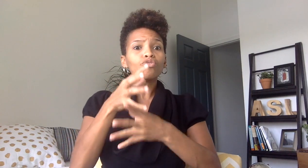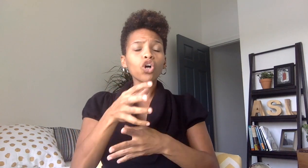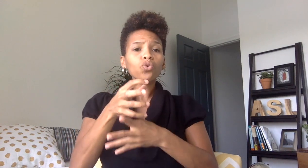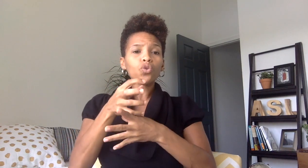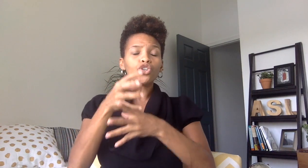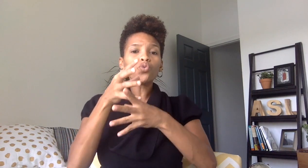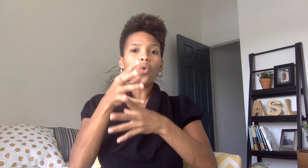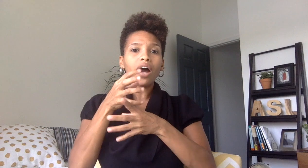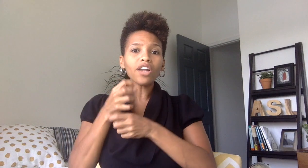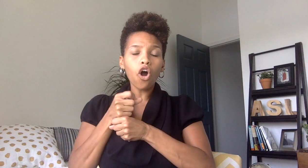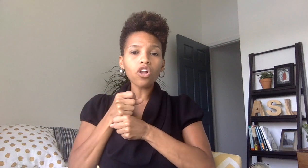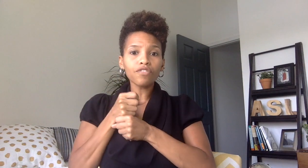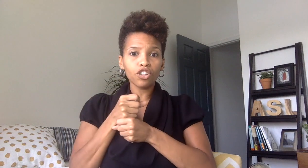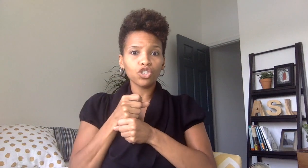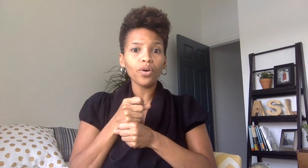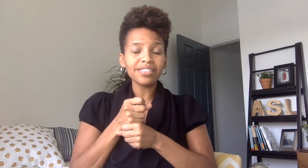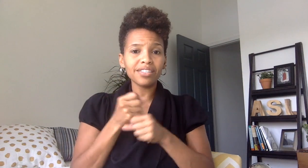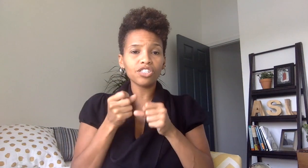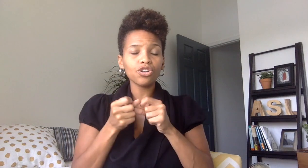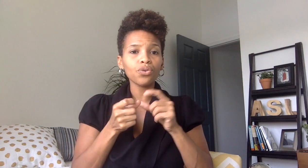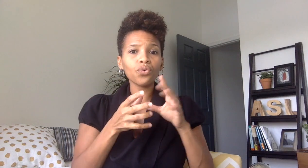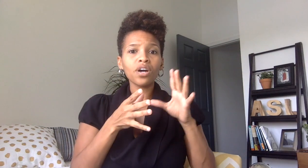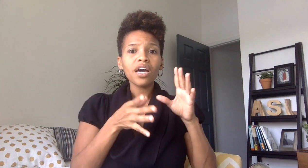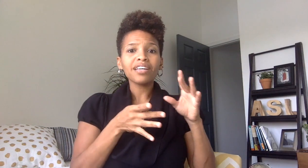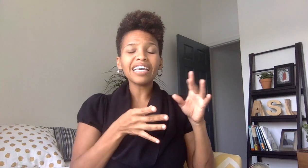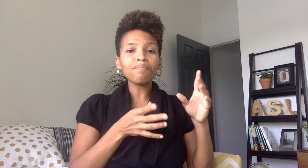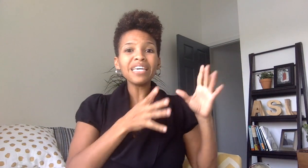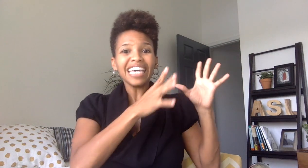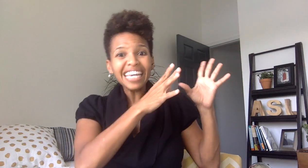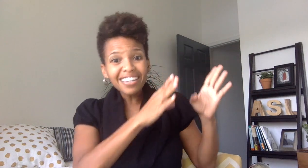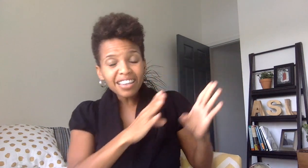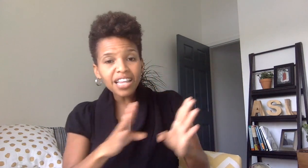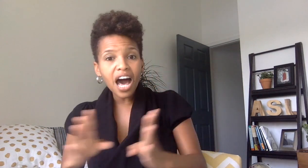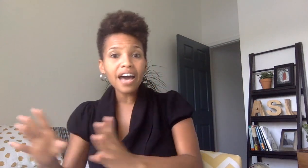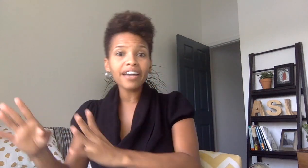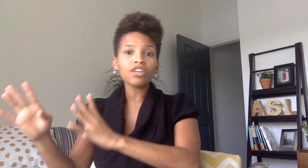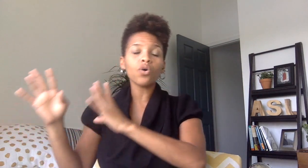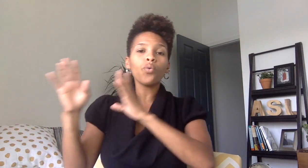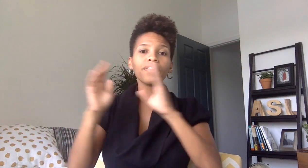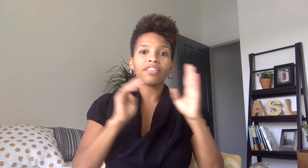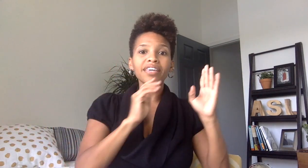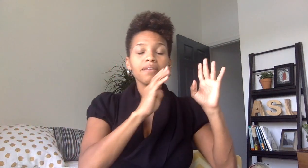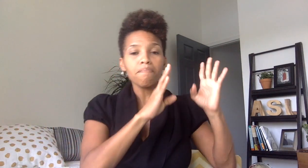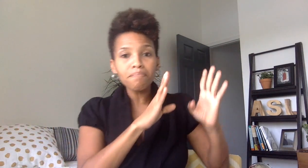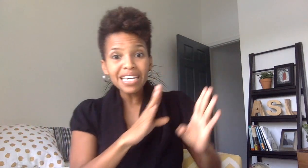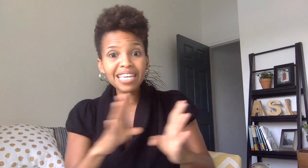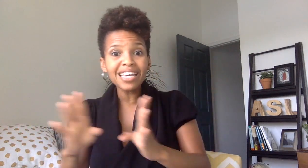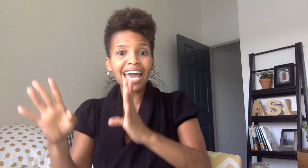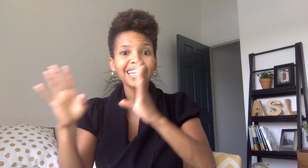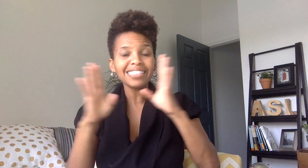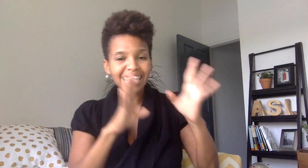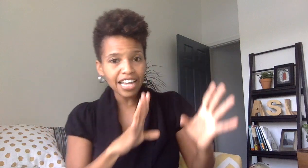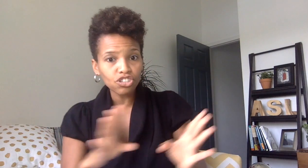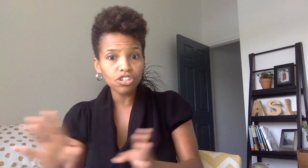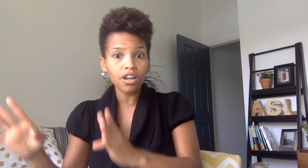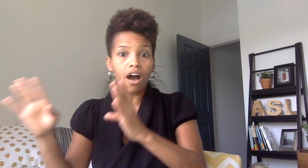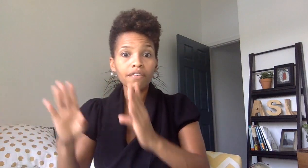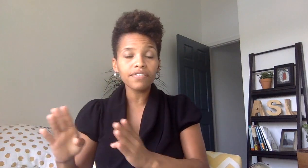don't you want all of our choices to be in line with the meaning and intention of the